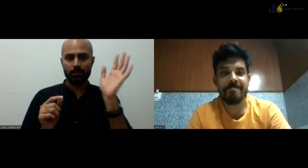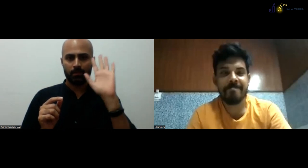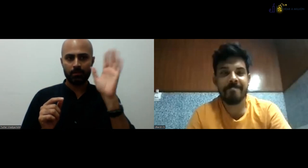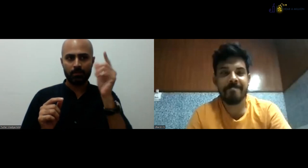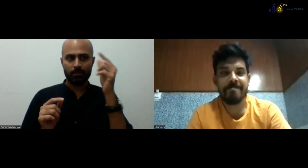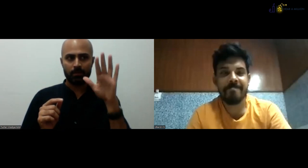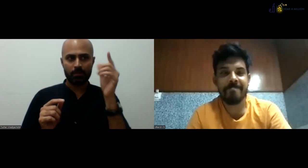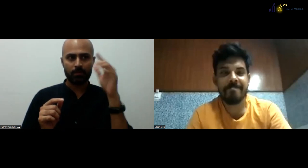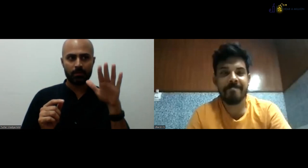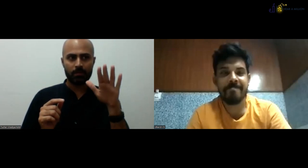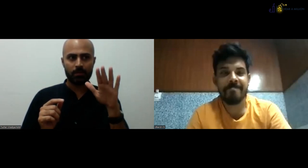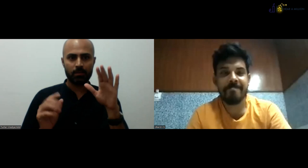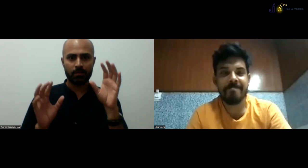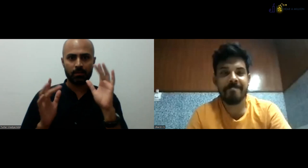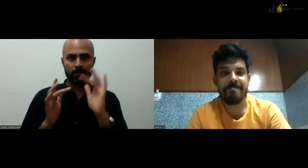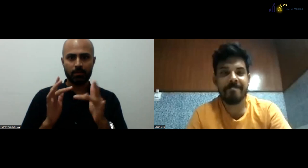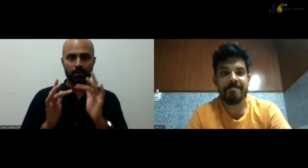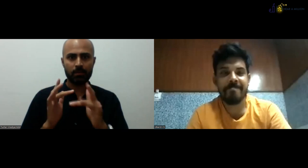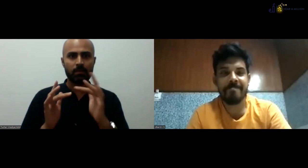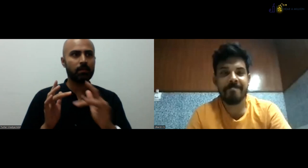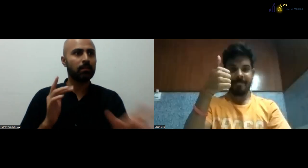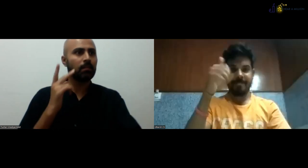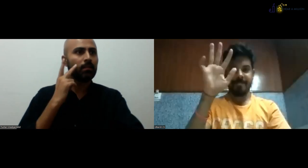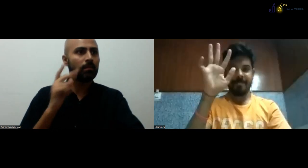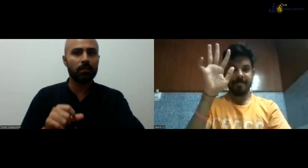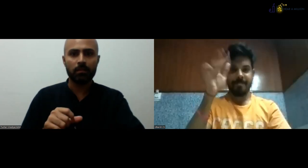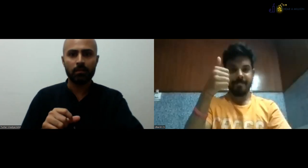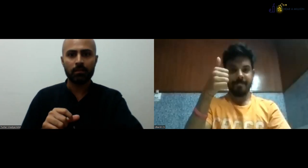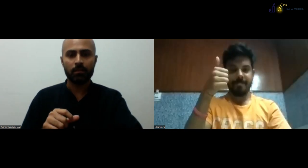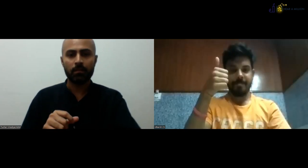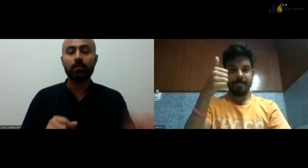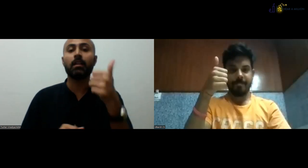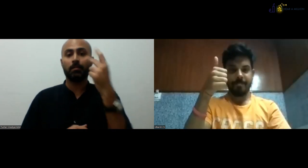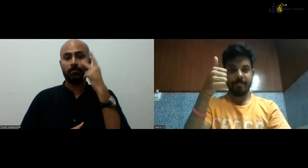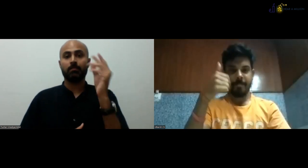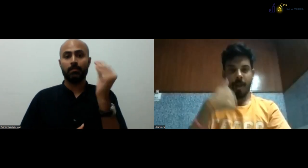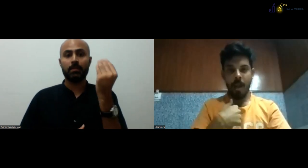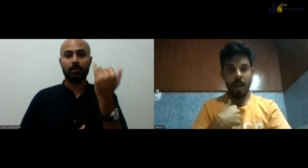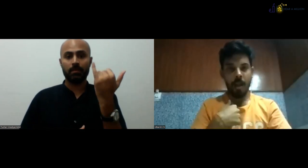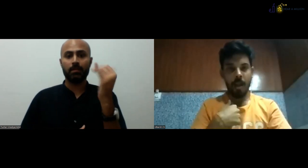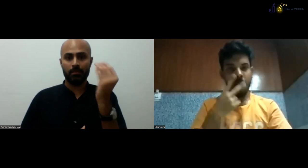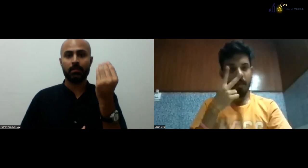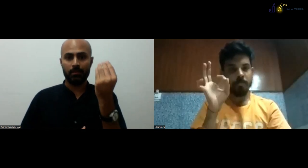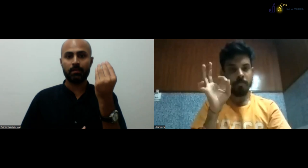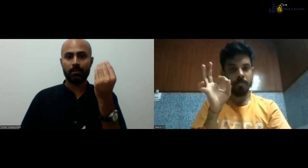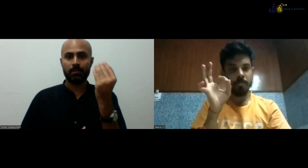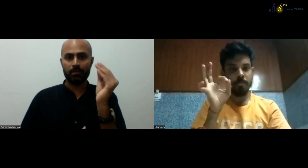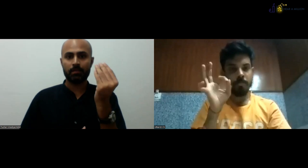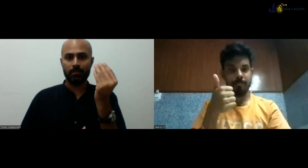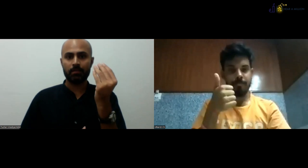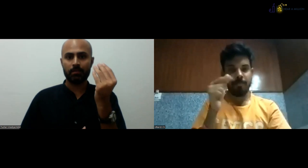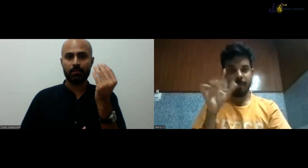So we Atkarsh, we have Atkarsh. I think his internal connection is easy.